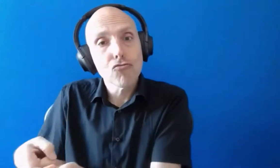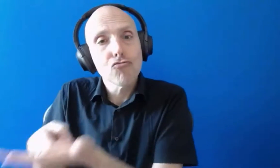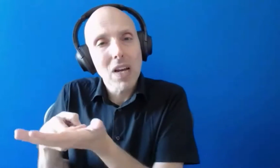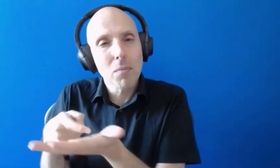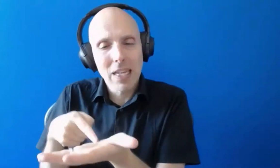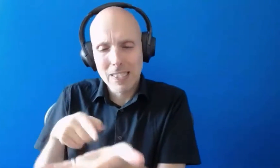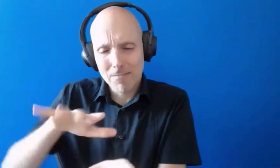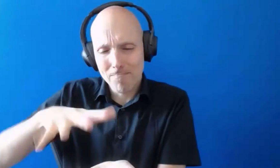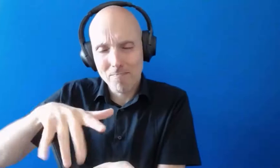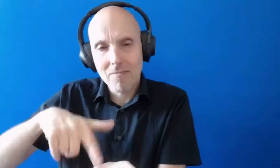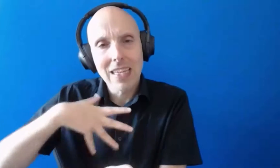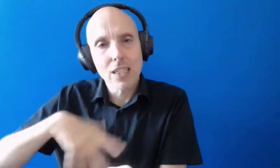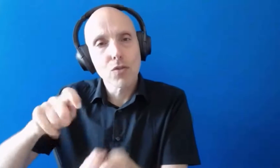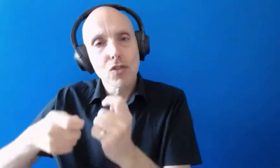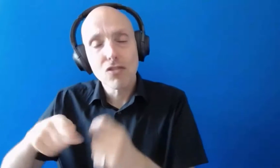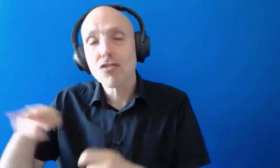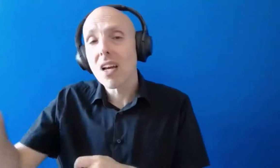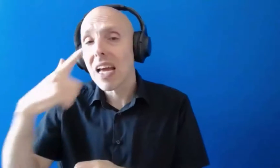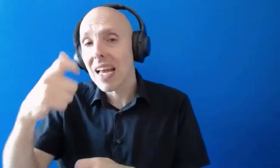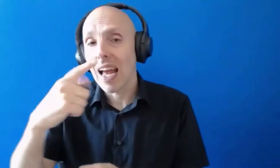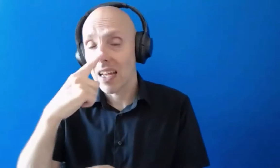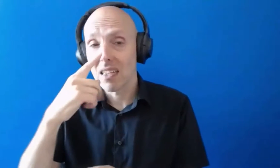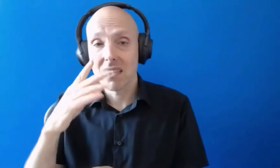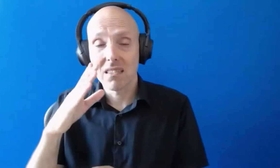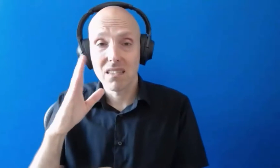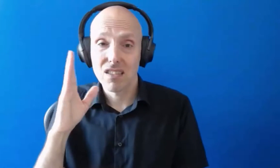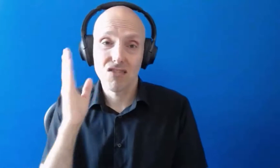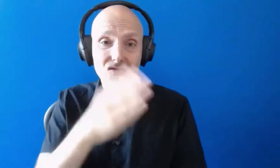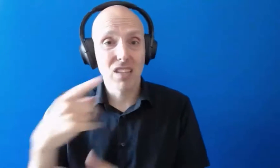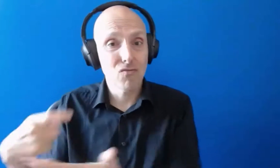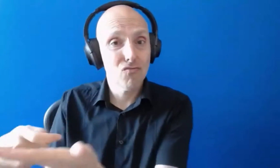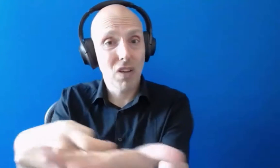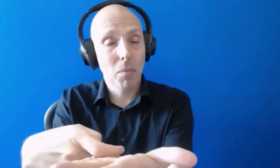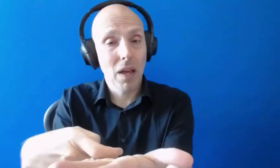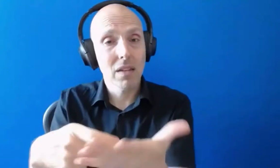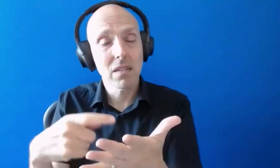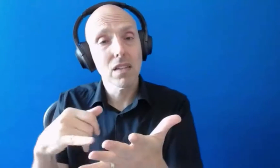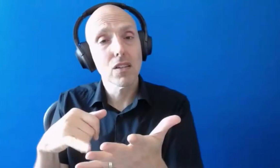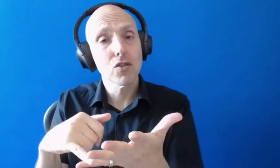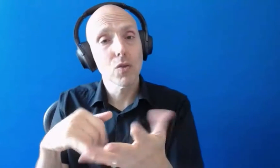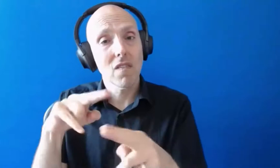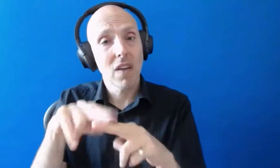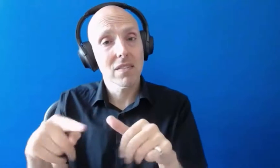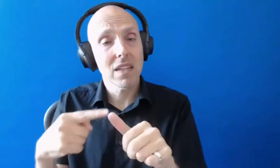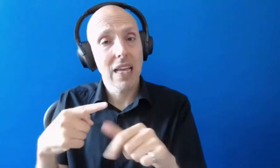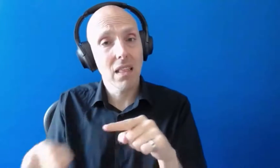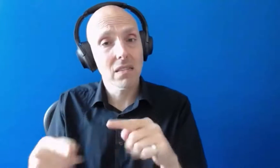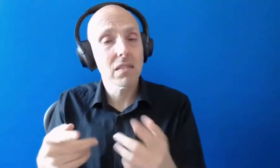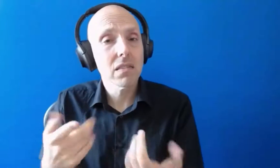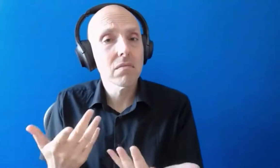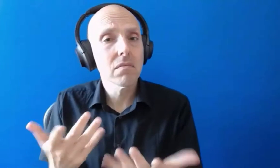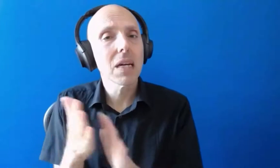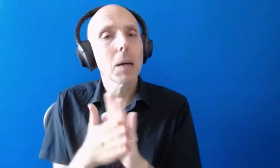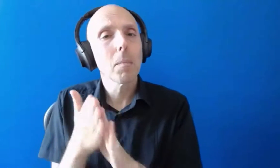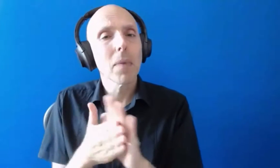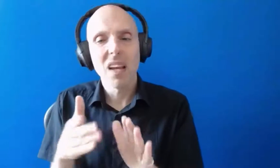you they could just make that recommendation straight to student finance england they can send those in via email and we deal with those in sort of a few